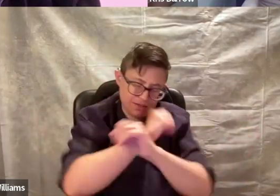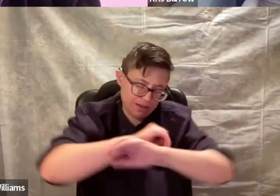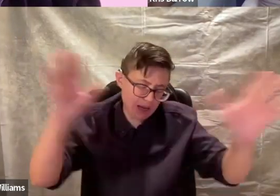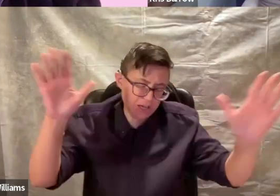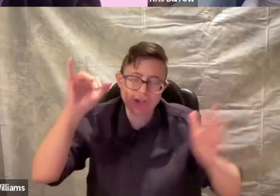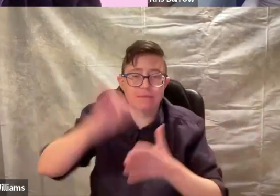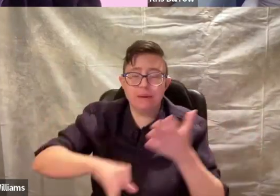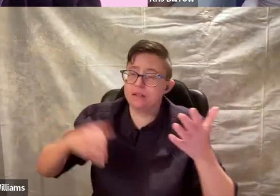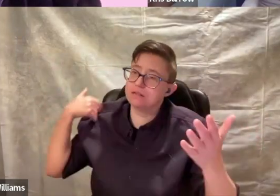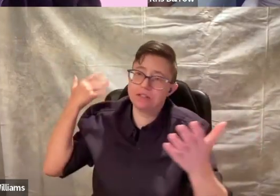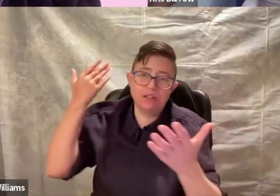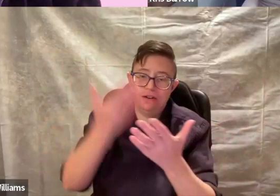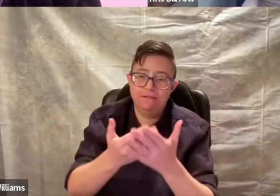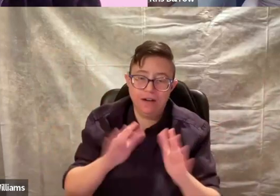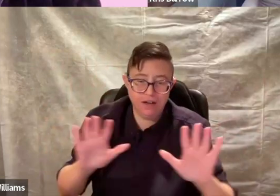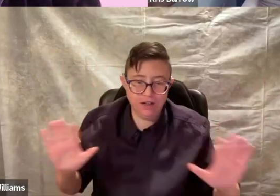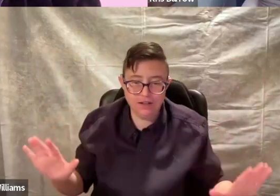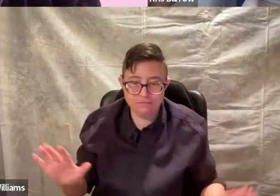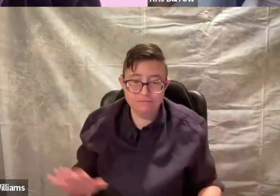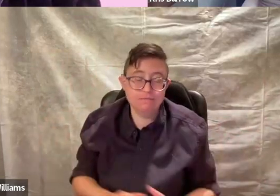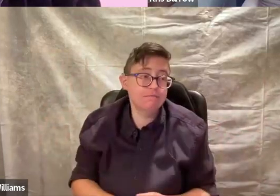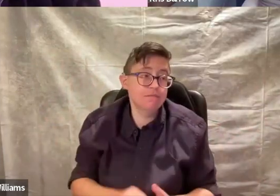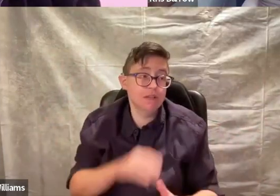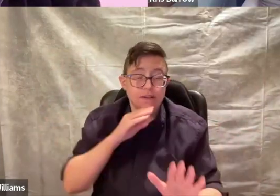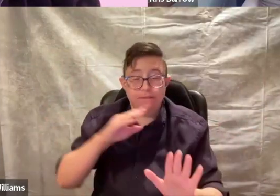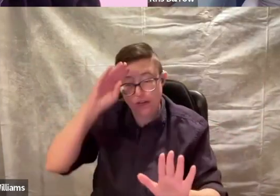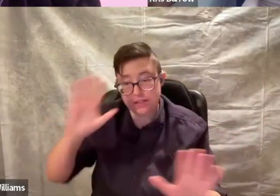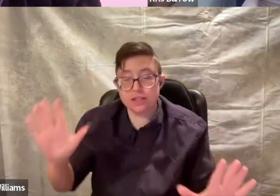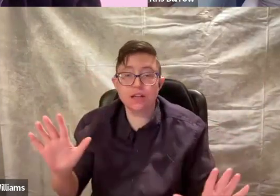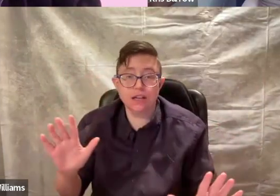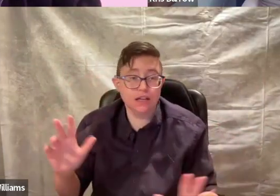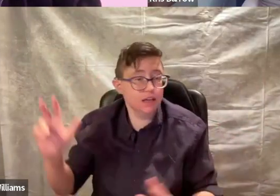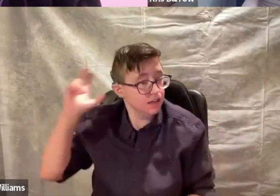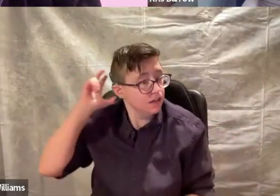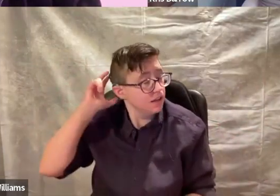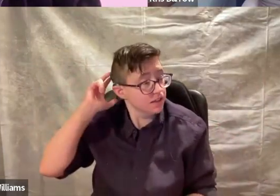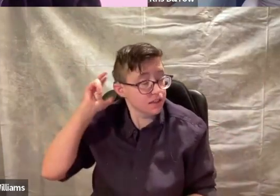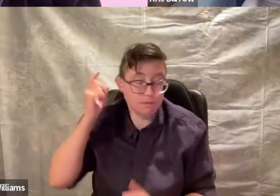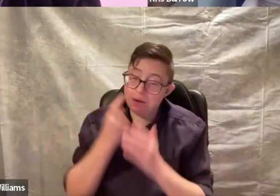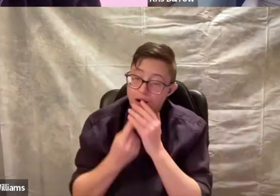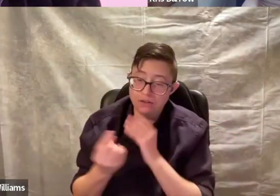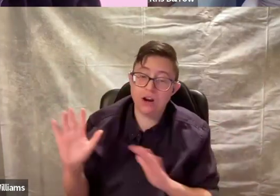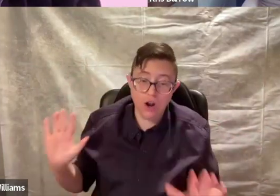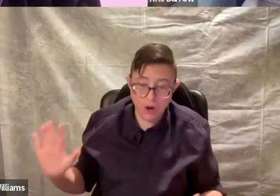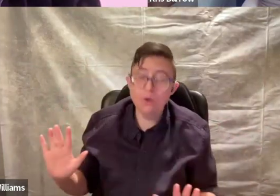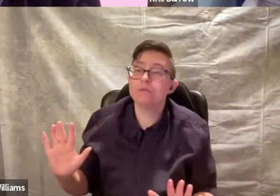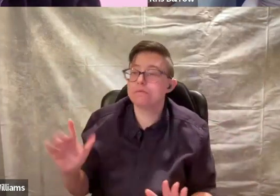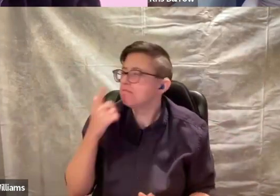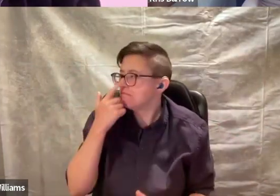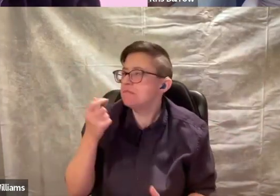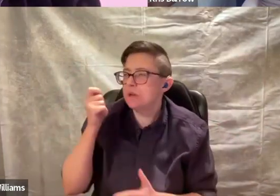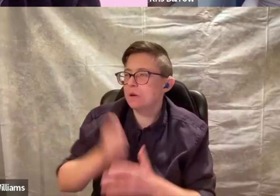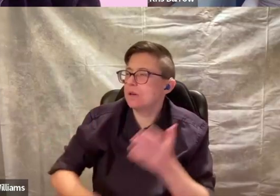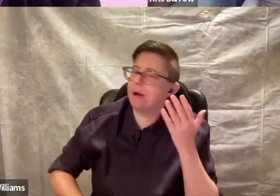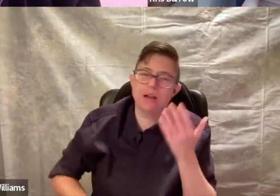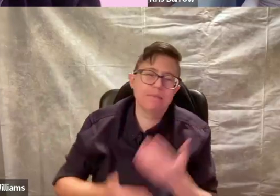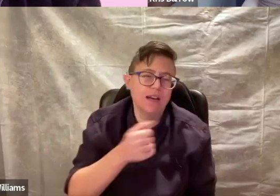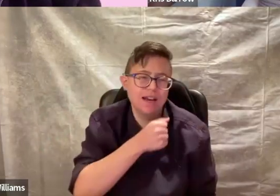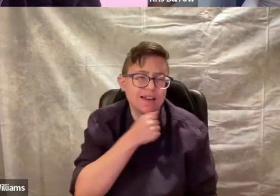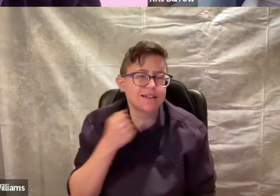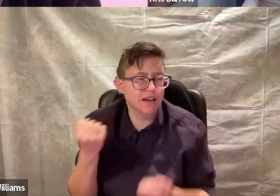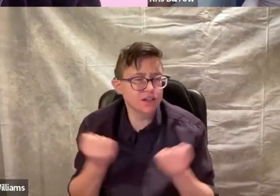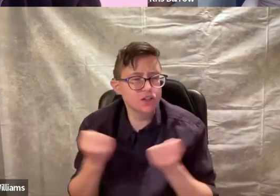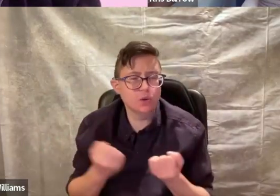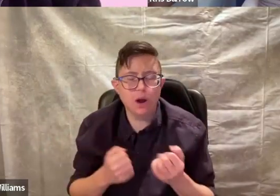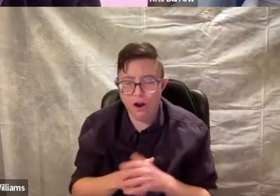I can't imagine the bills so far. Suffice to say, this implant alone would buy